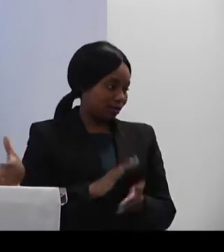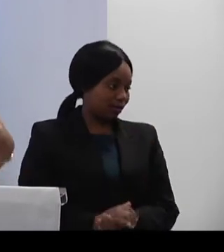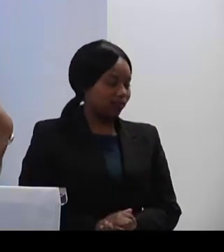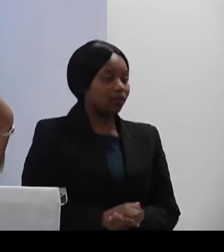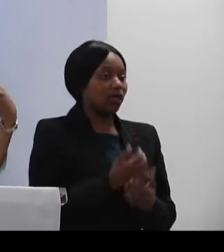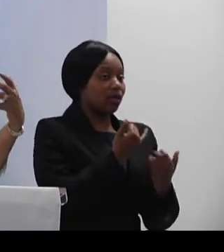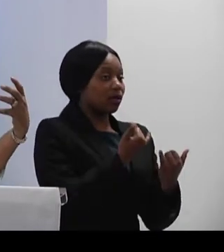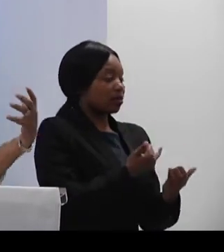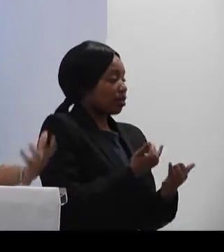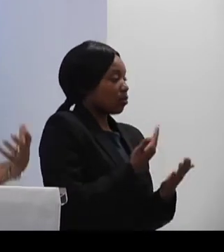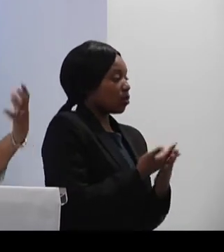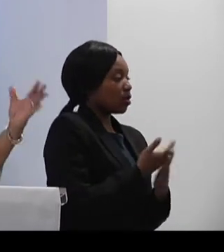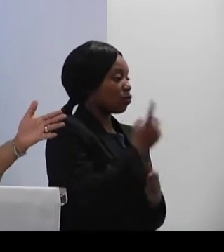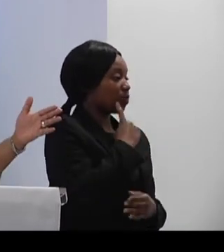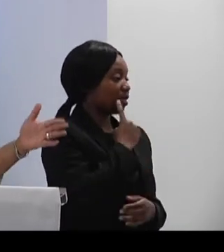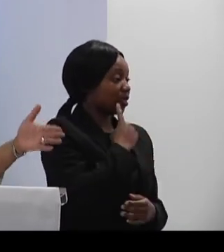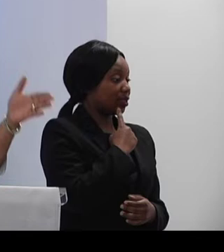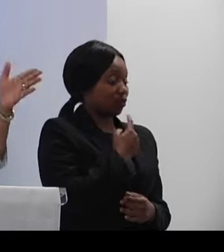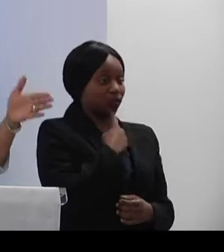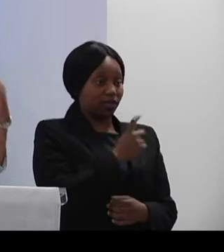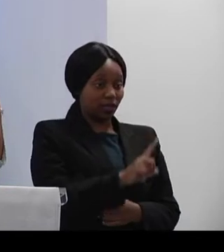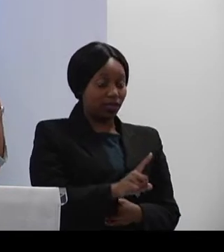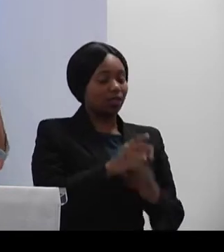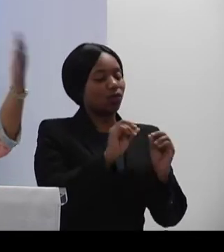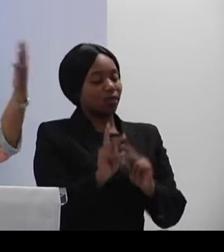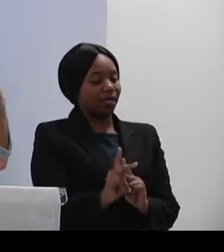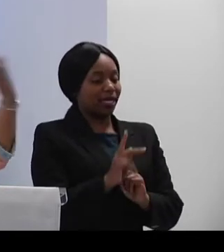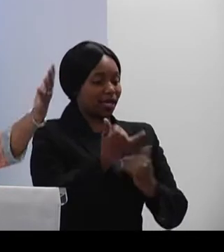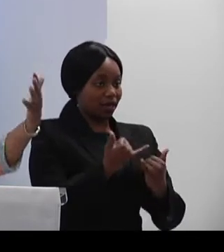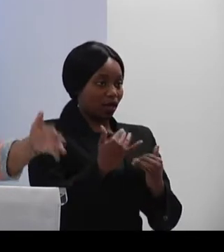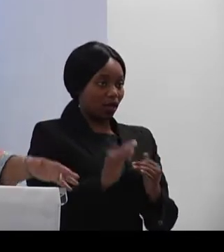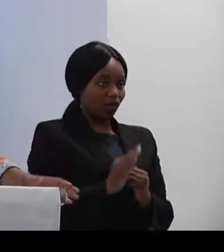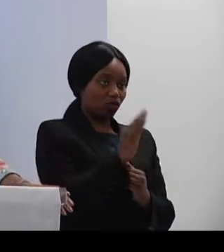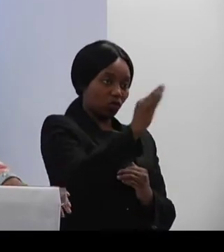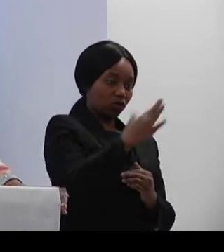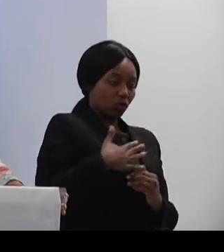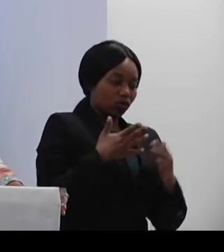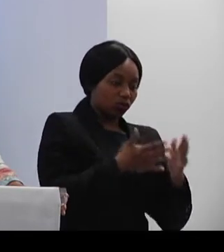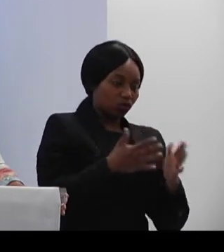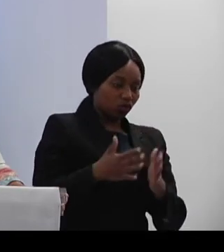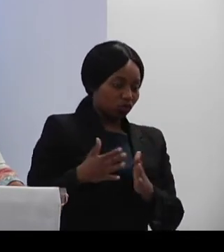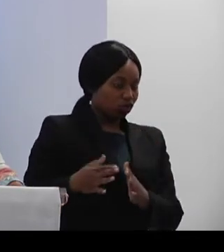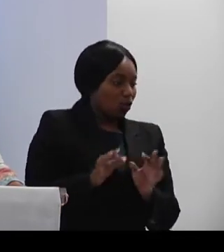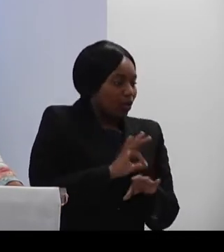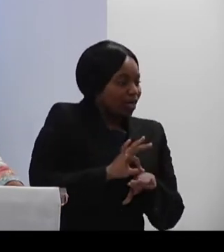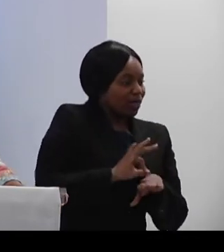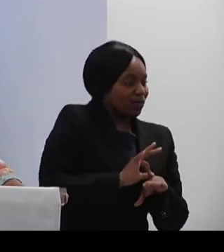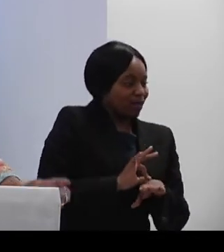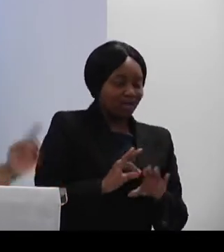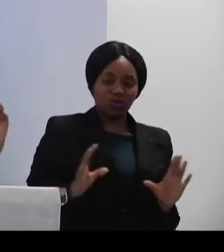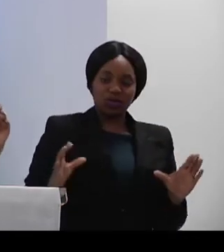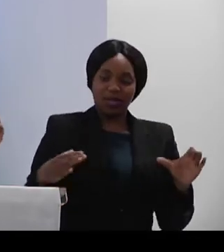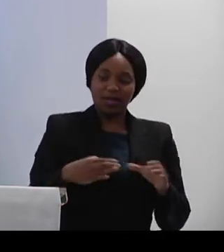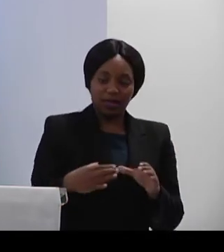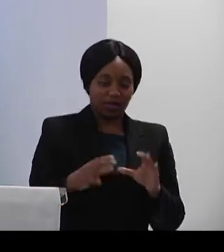that then we are able to say this is the future we want, this is the future that we envisage,